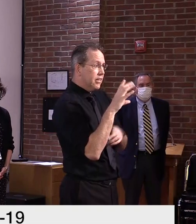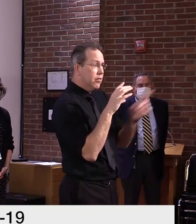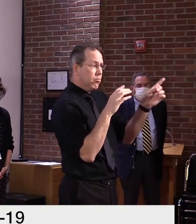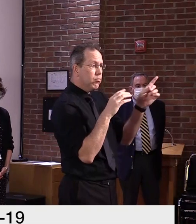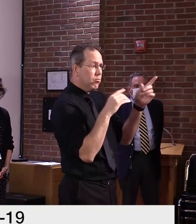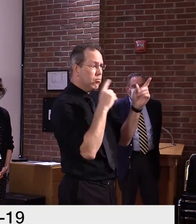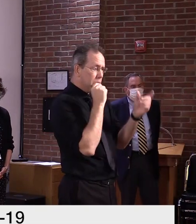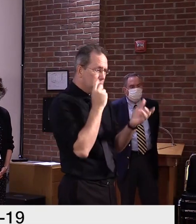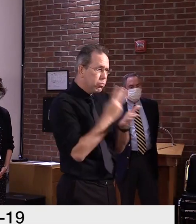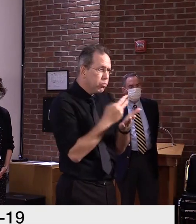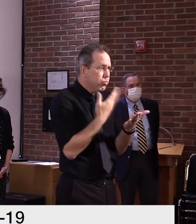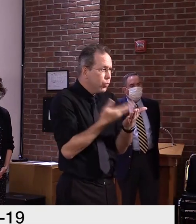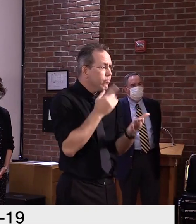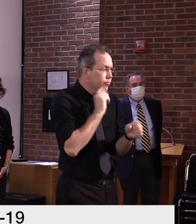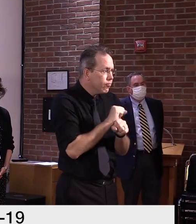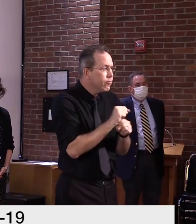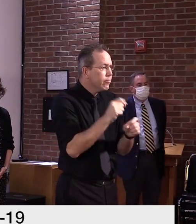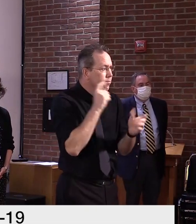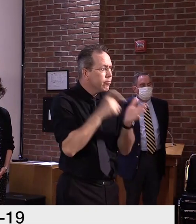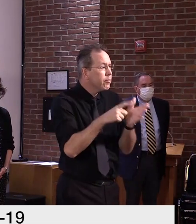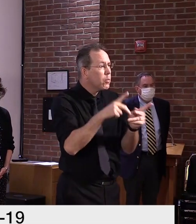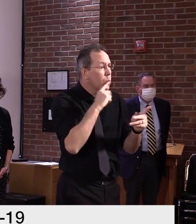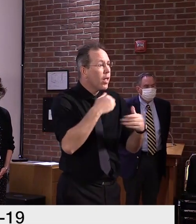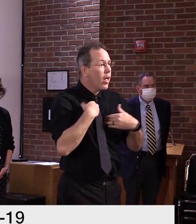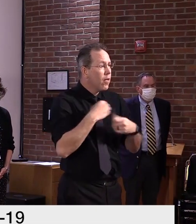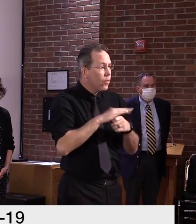accuracy of the test on people without symptoms.